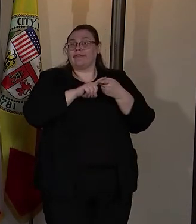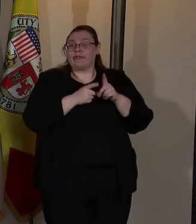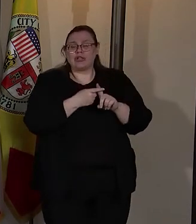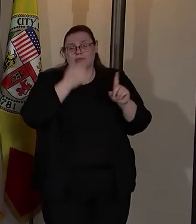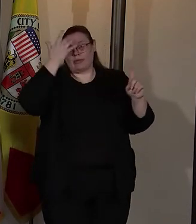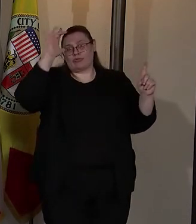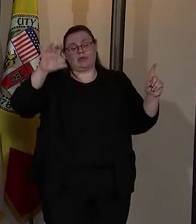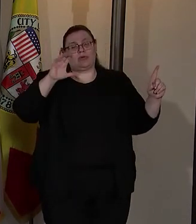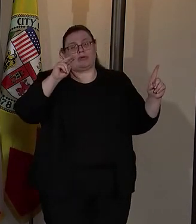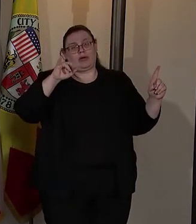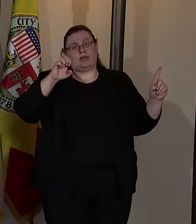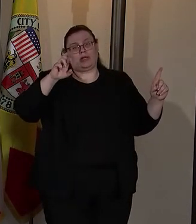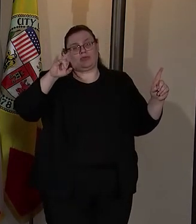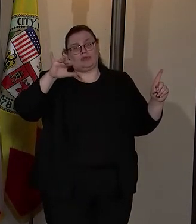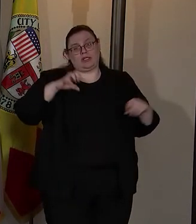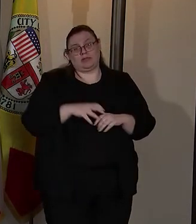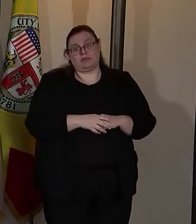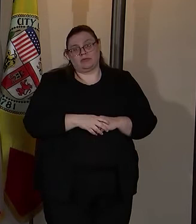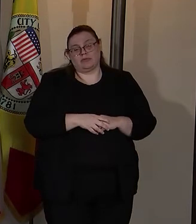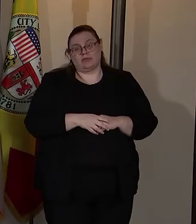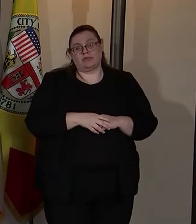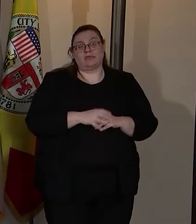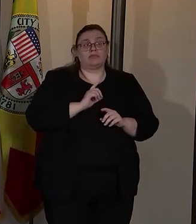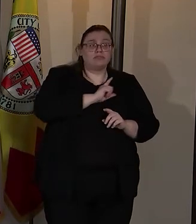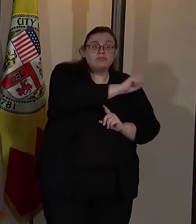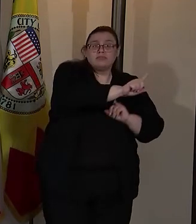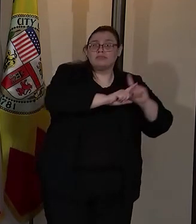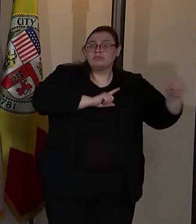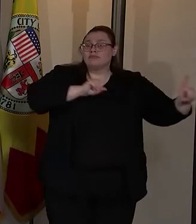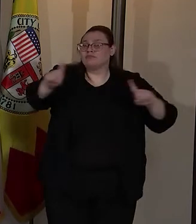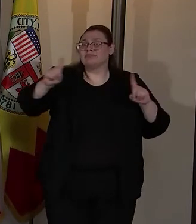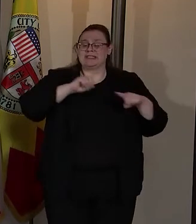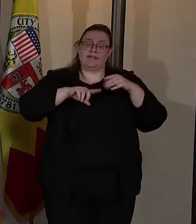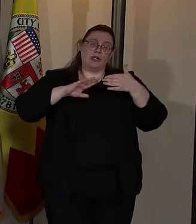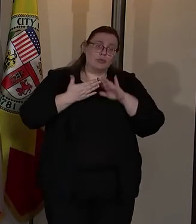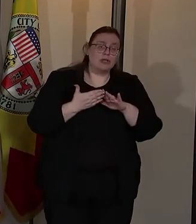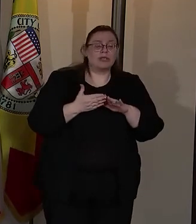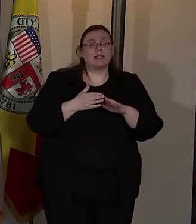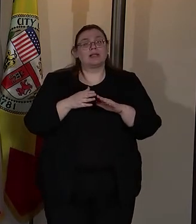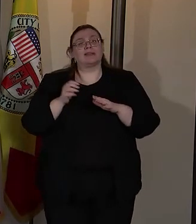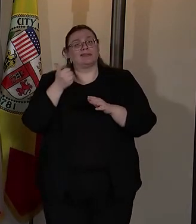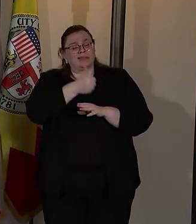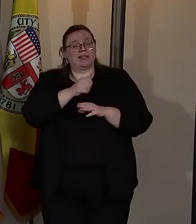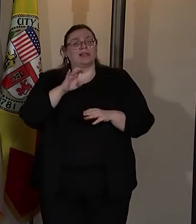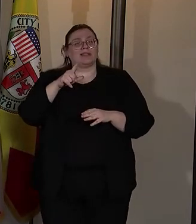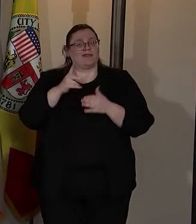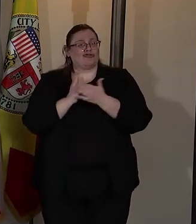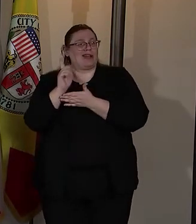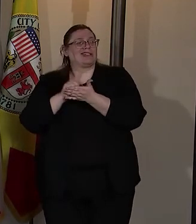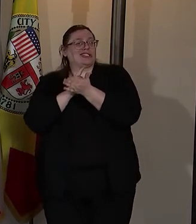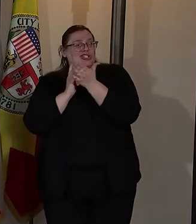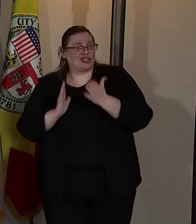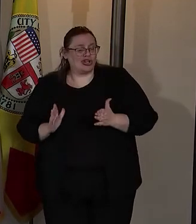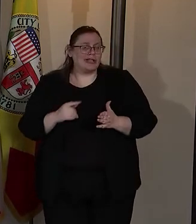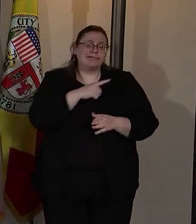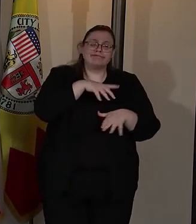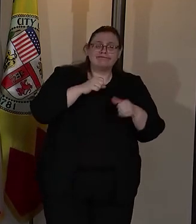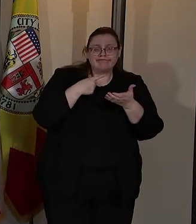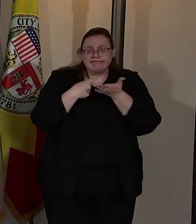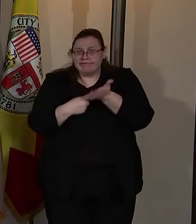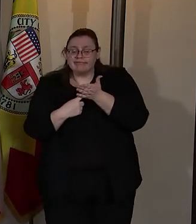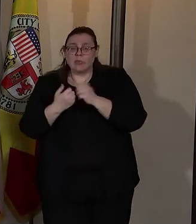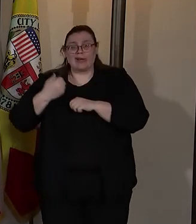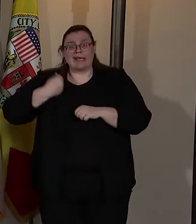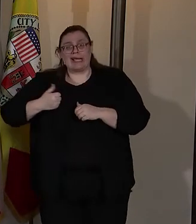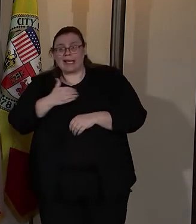of Connie Rice, who has gone into communities, great civil rights attorney, but who has the conversations with the